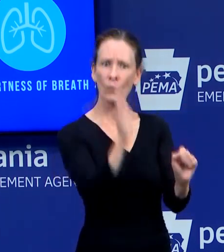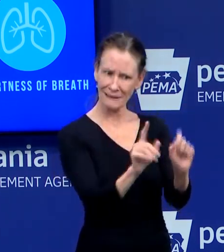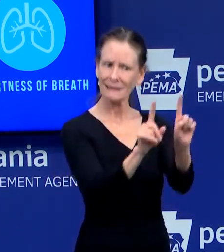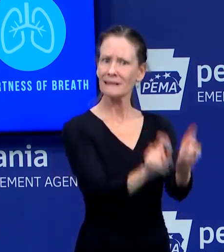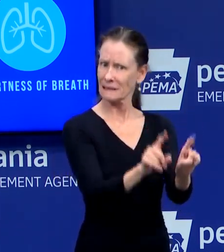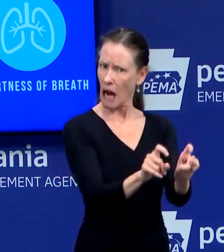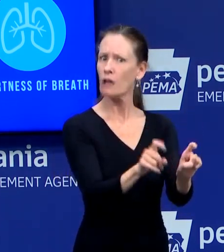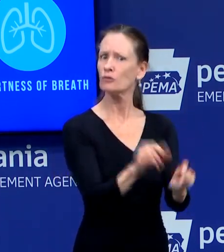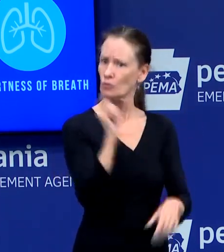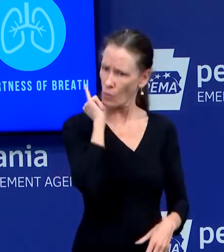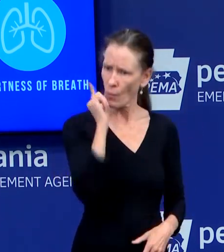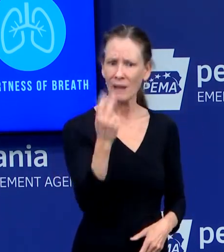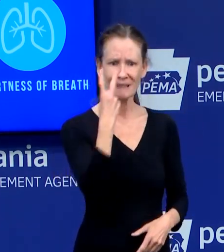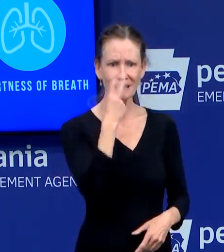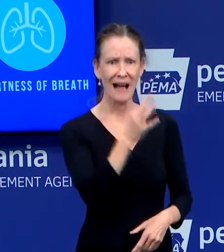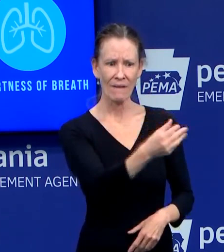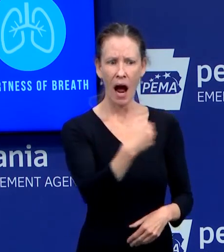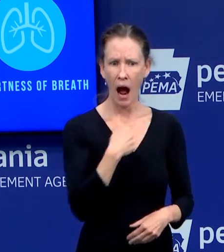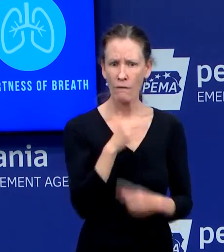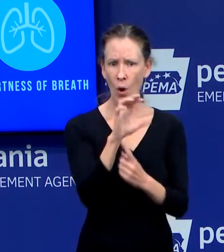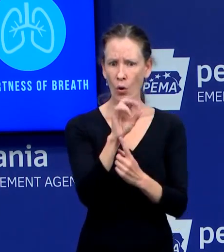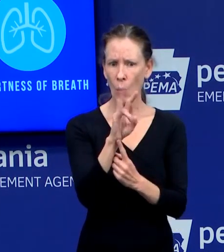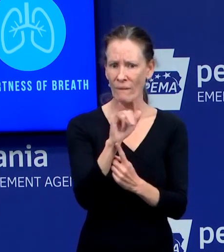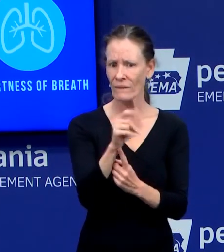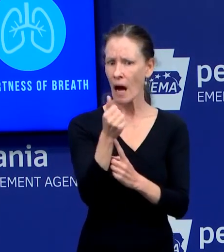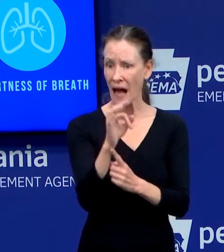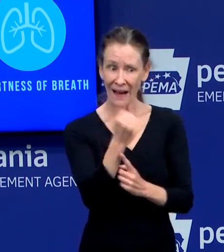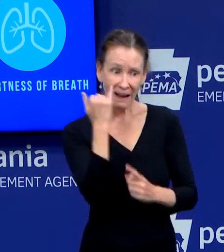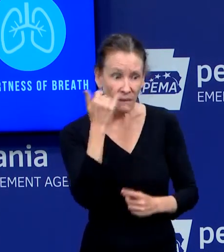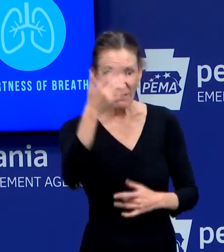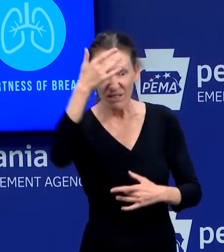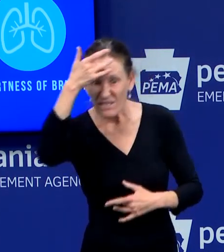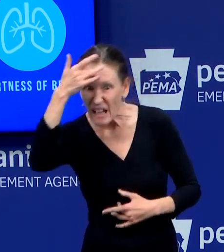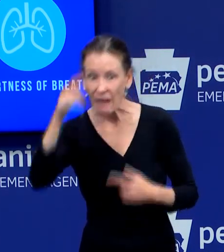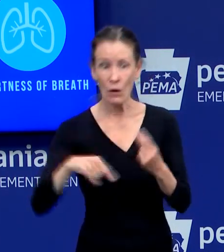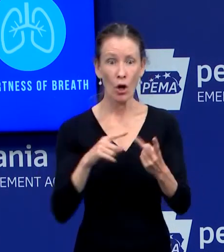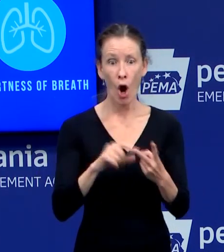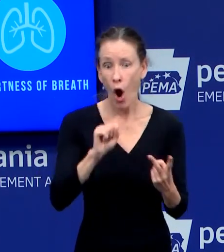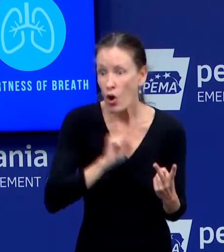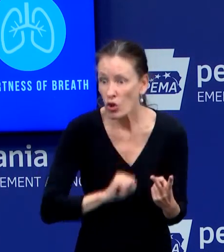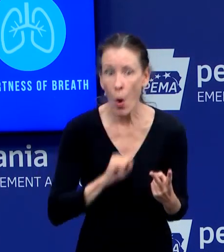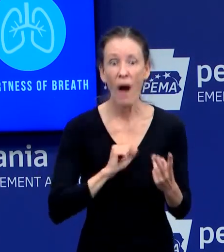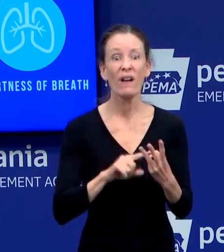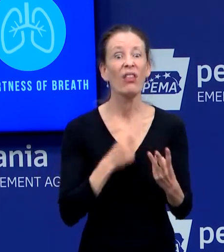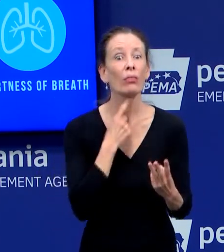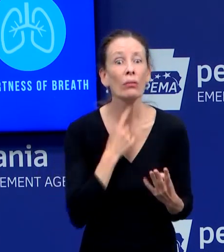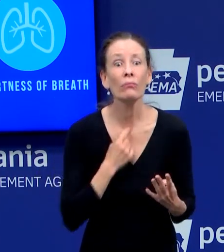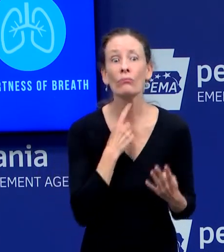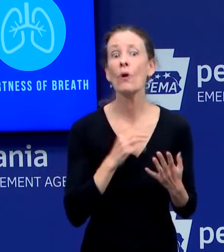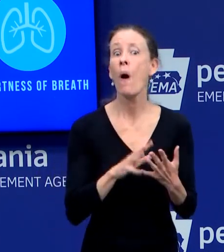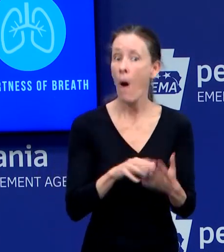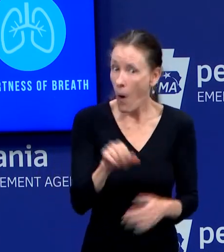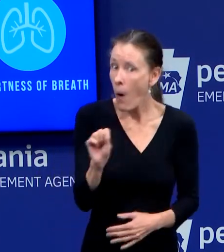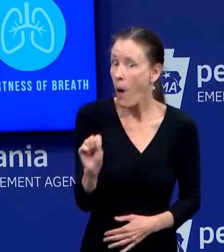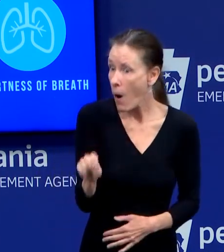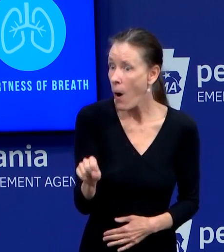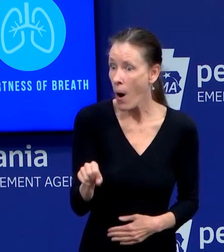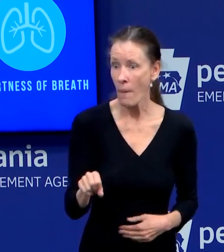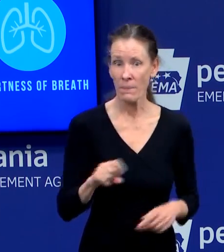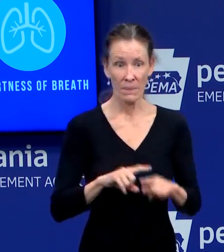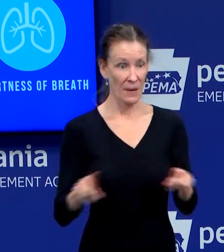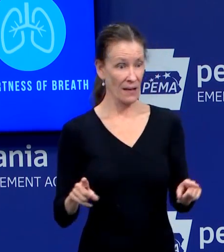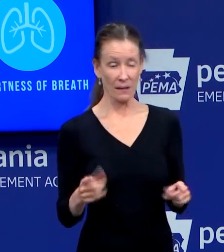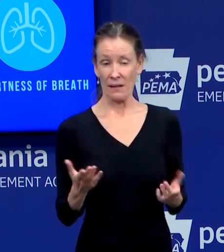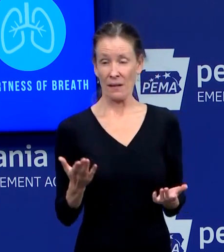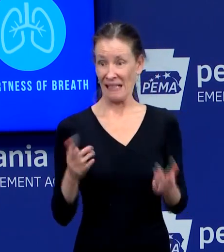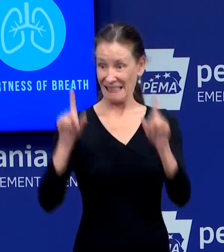as I talked about, a fever, cough, and shortness of breath. It might come to a time to do population-based testing. If you, you mean, it's